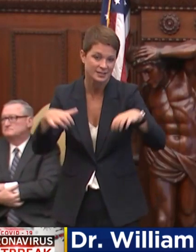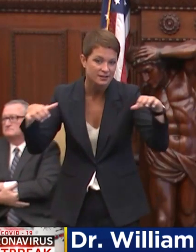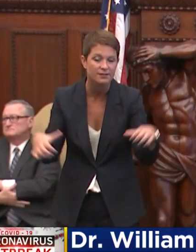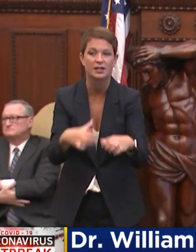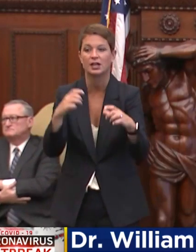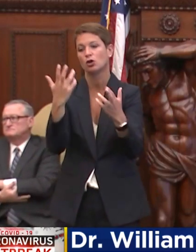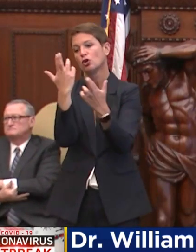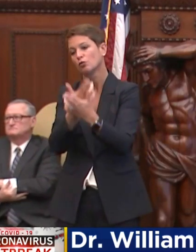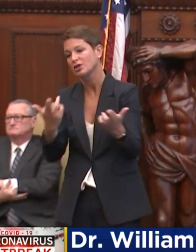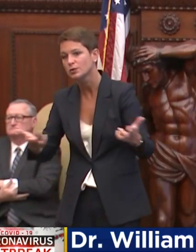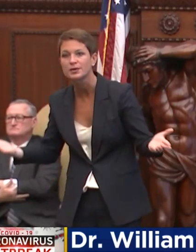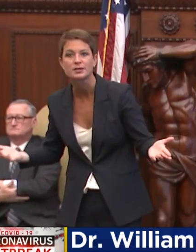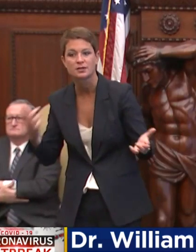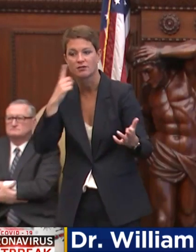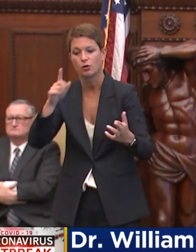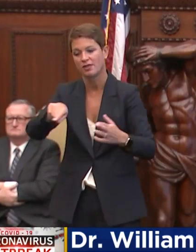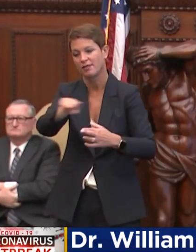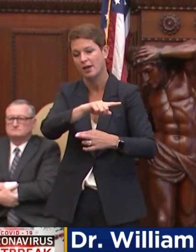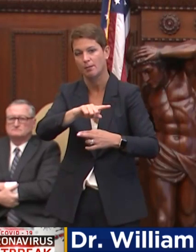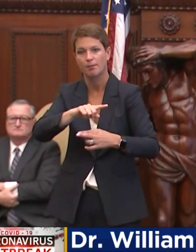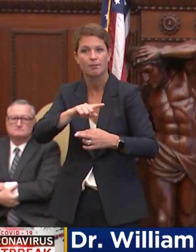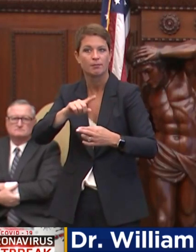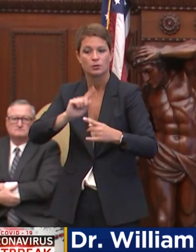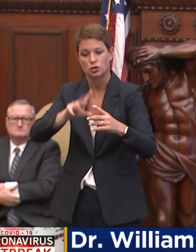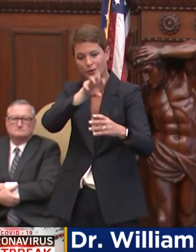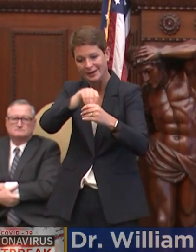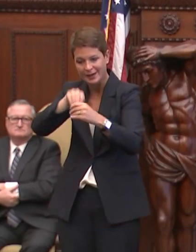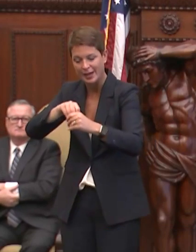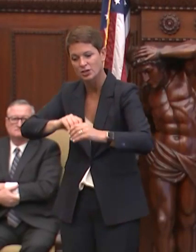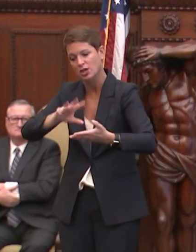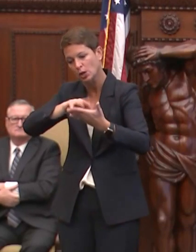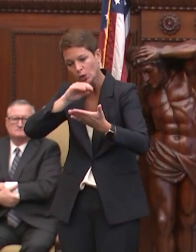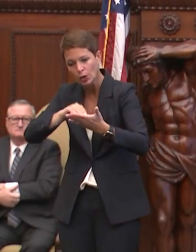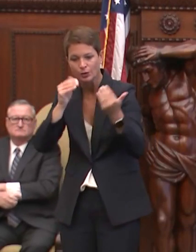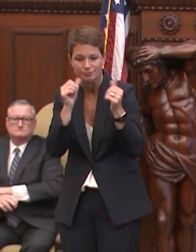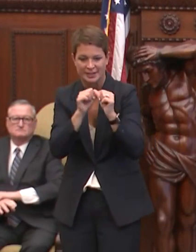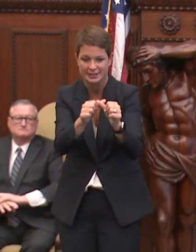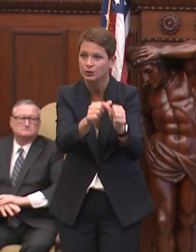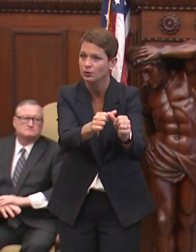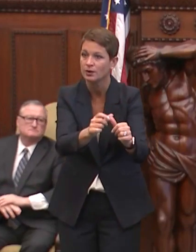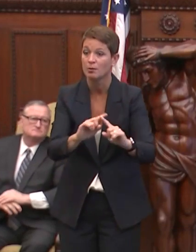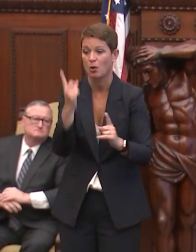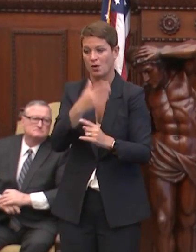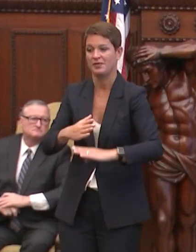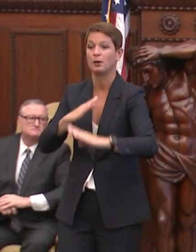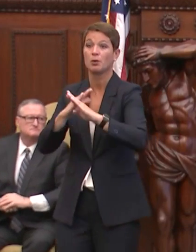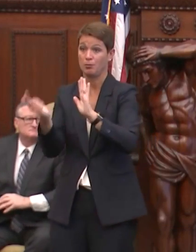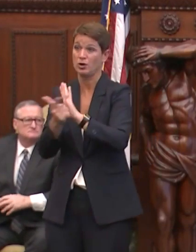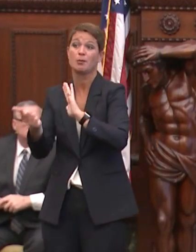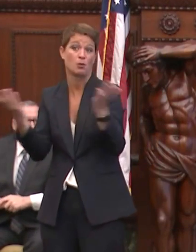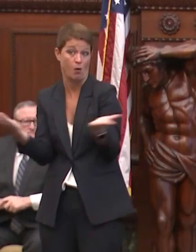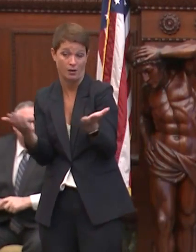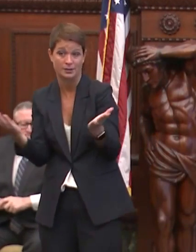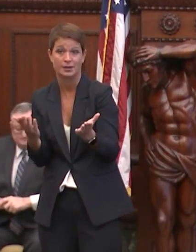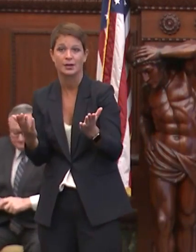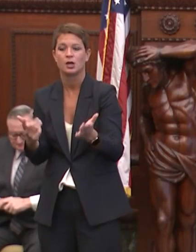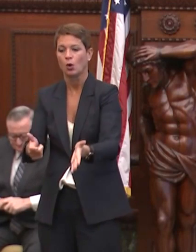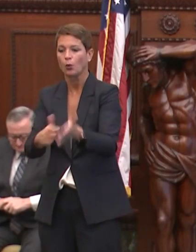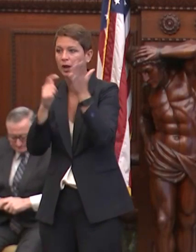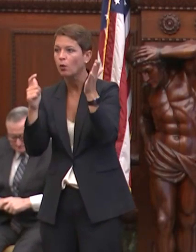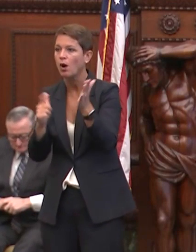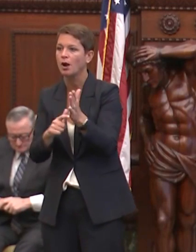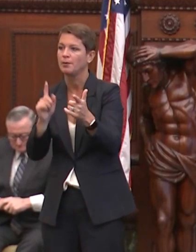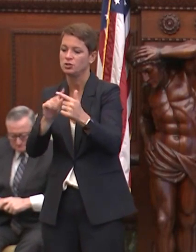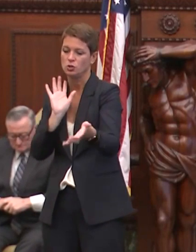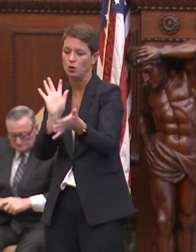or resources for those young people to engage in. The one thing that we are prohibiting, however, is a requirement